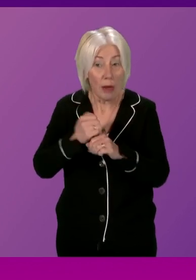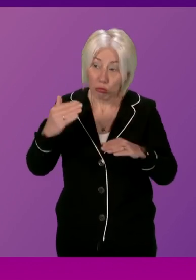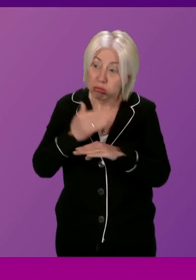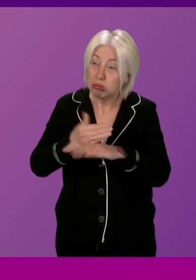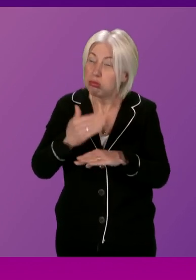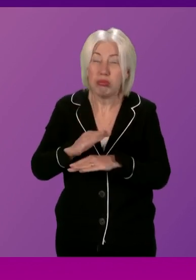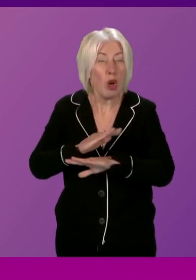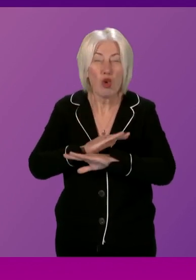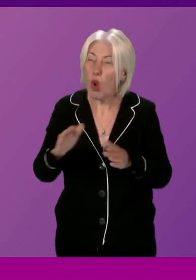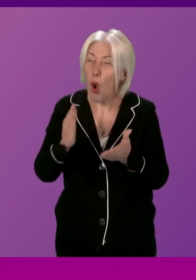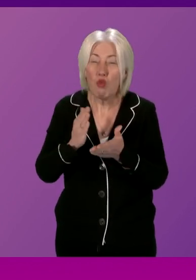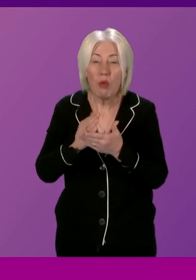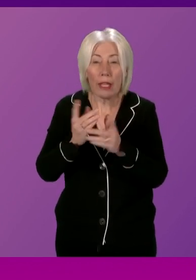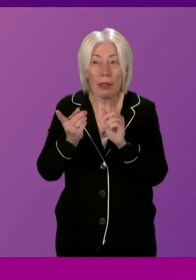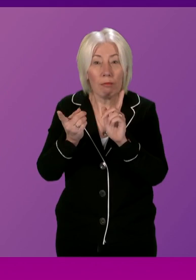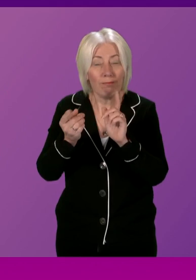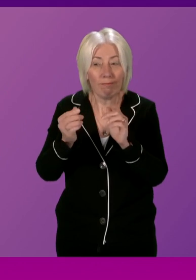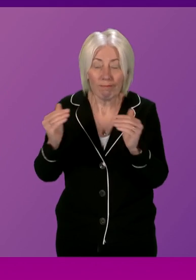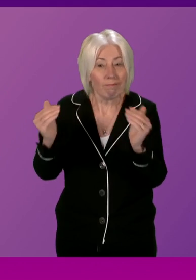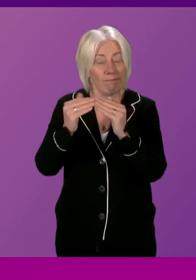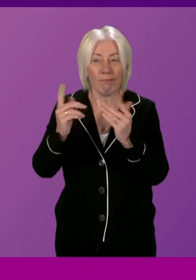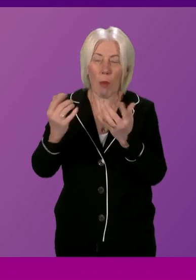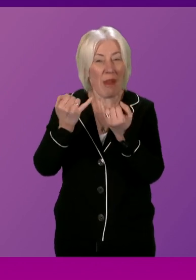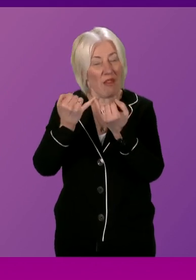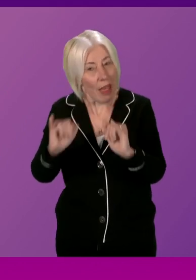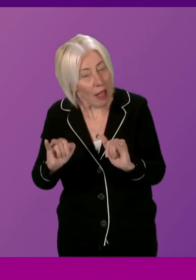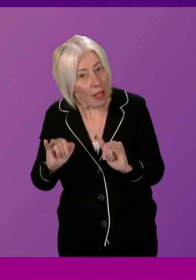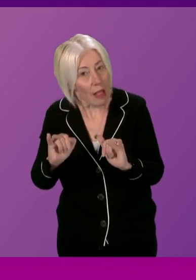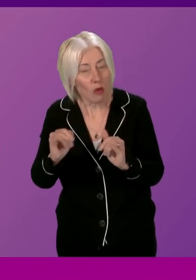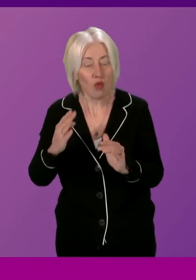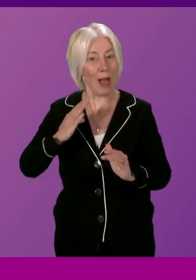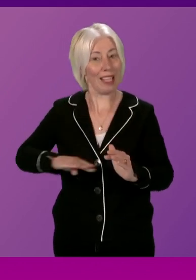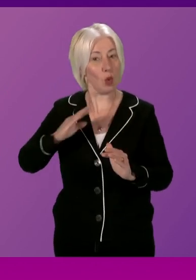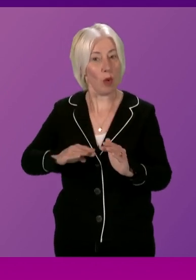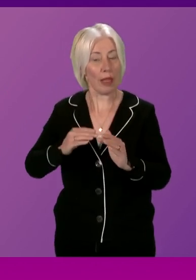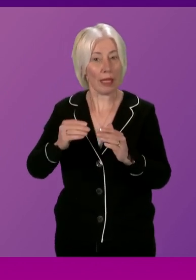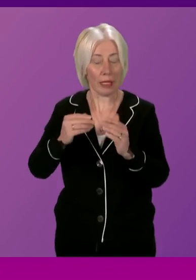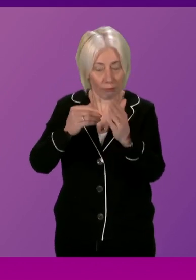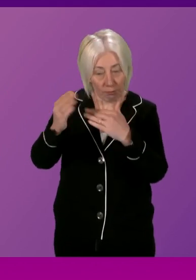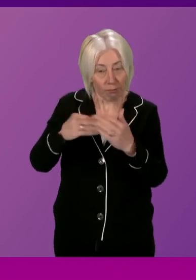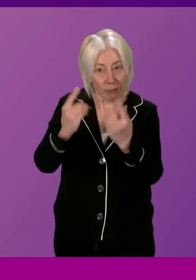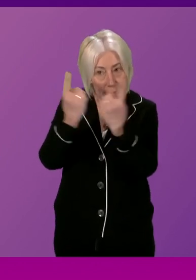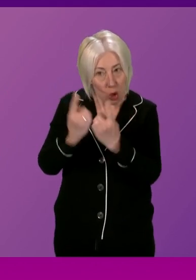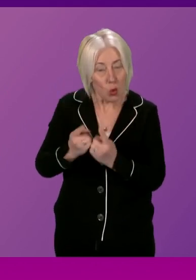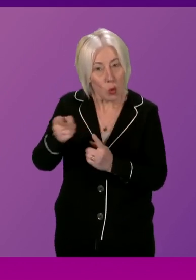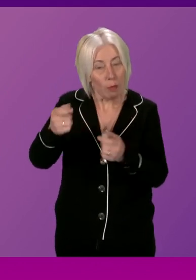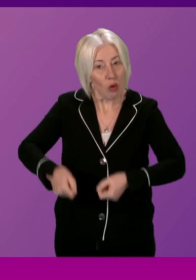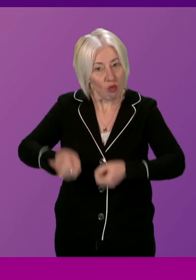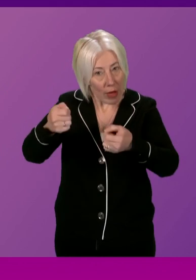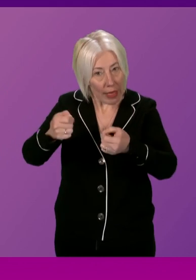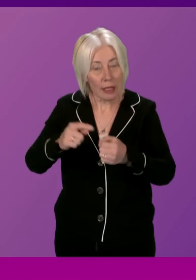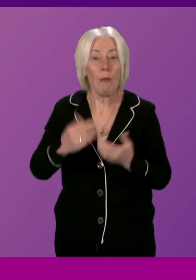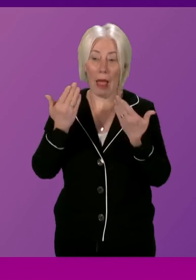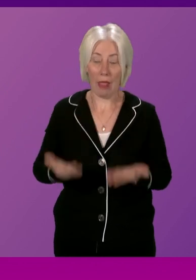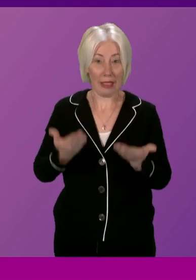do not respond or fail to adequately address the issues that have been raised. And at this